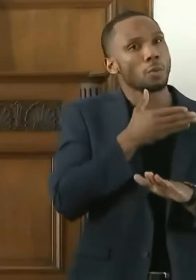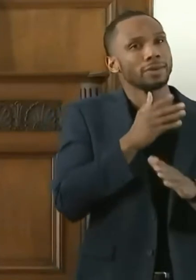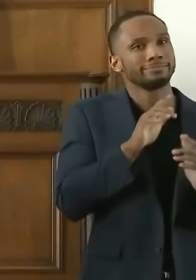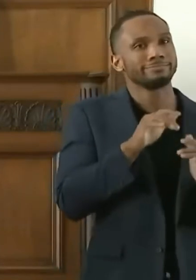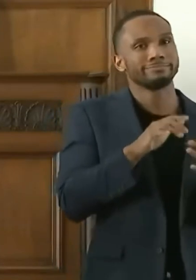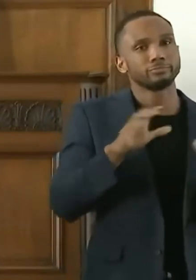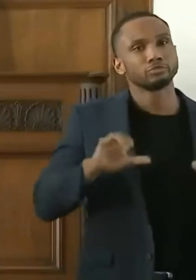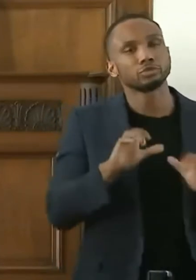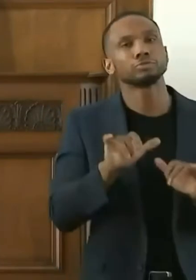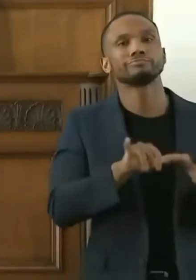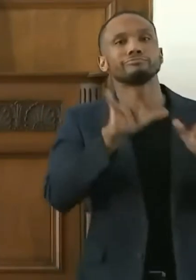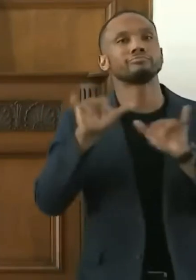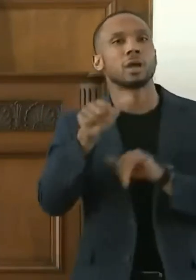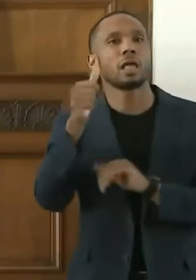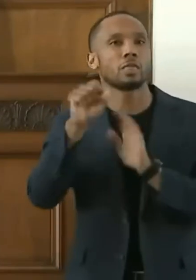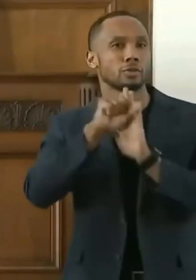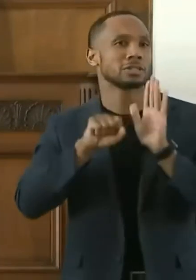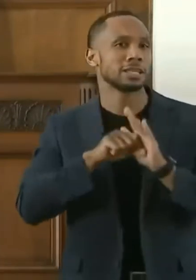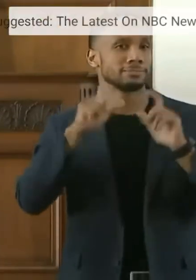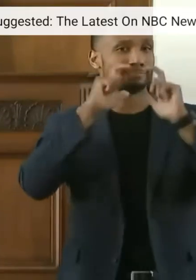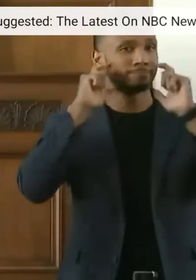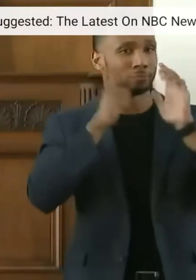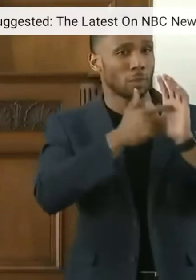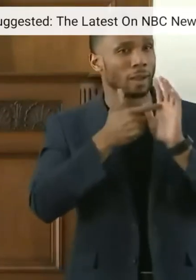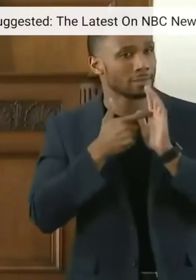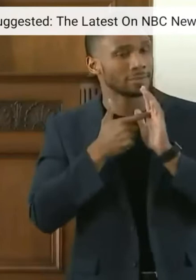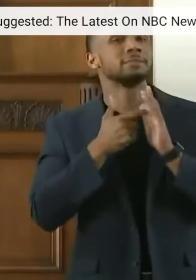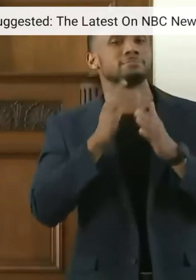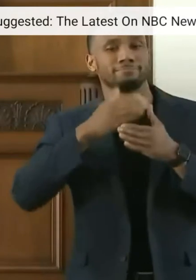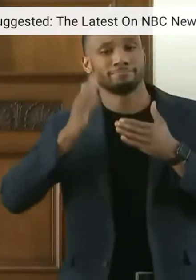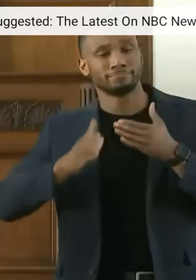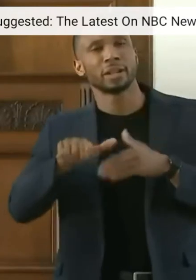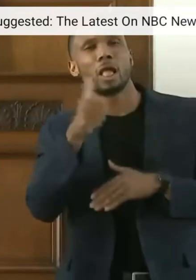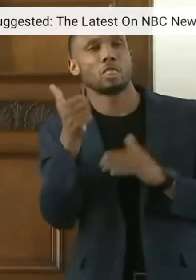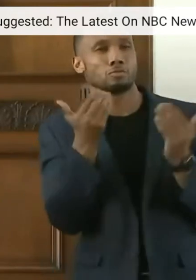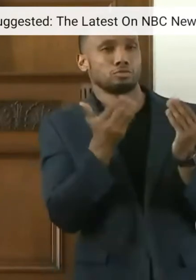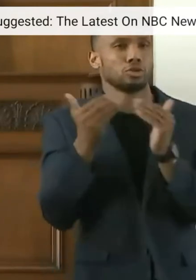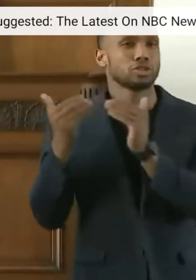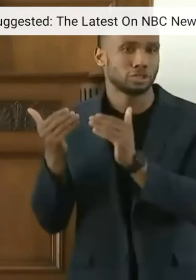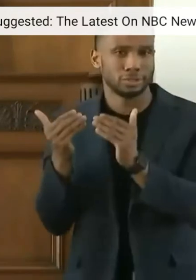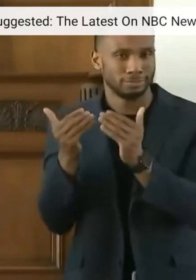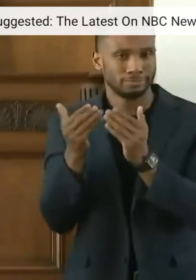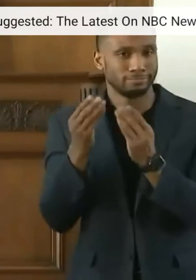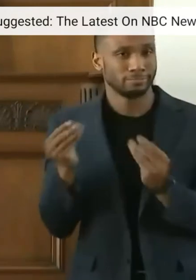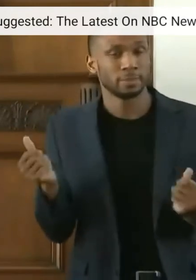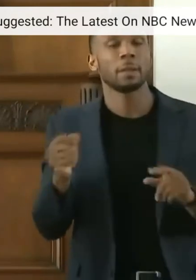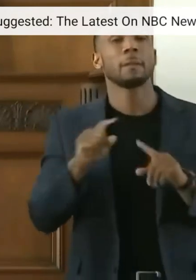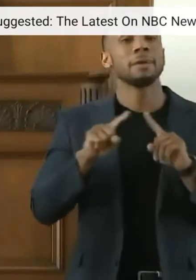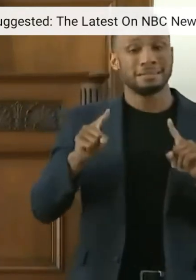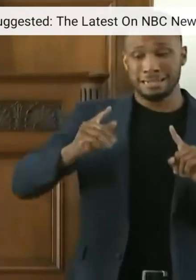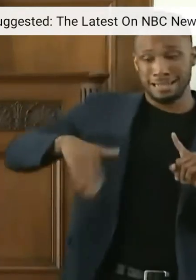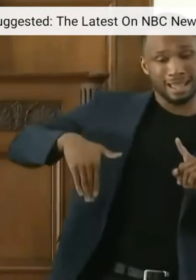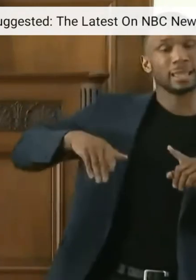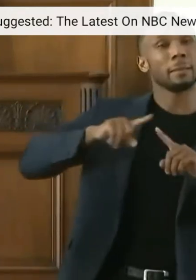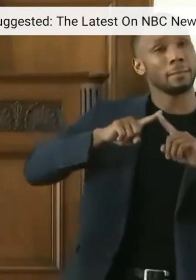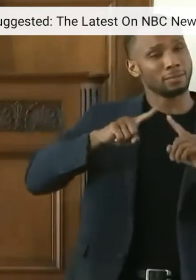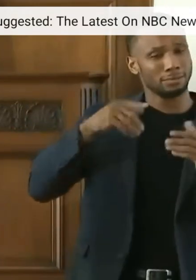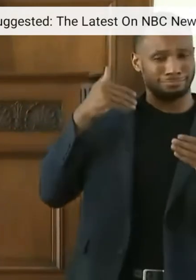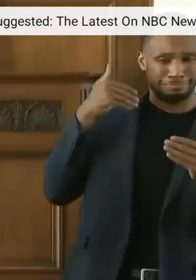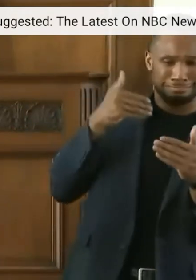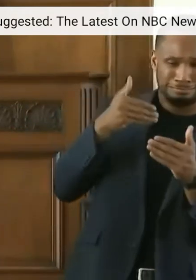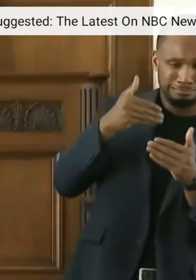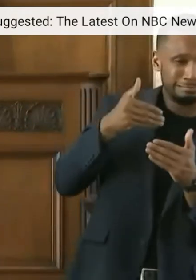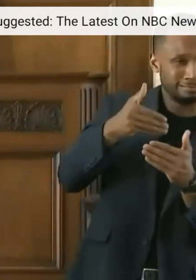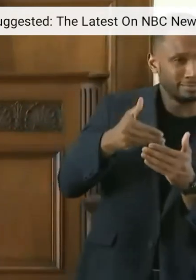taken to remove the mask order altogether and lift other restrictions. Folks, we're not there yet but goodness knows we're getting close.